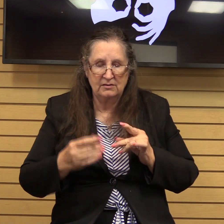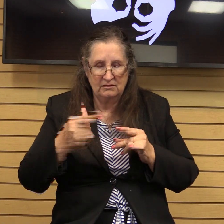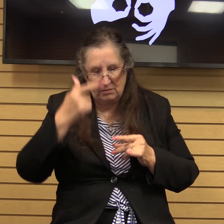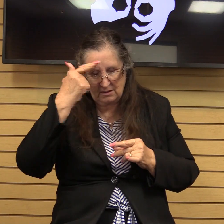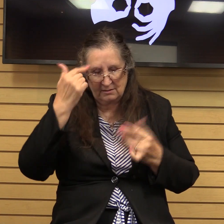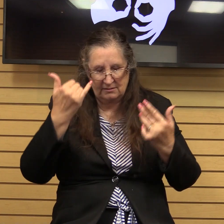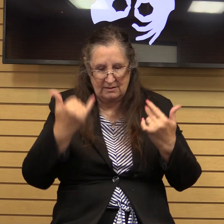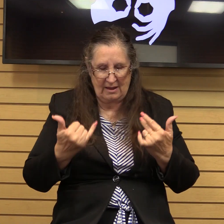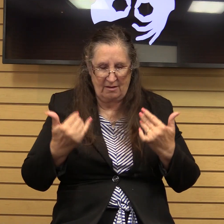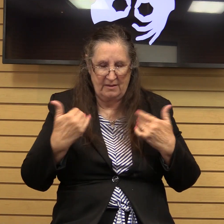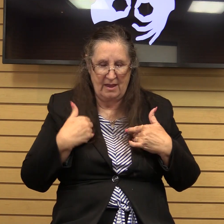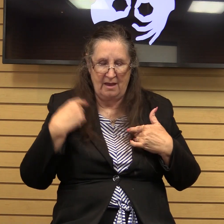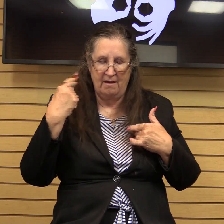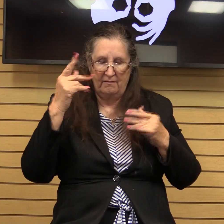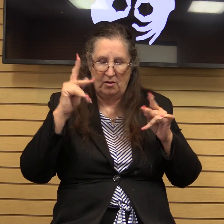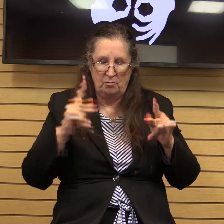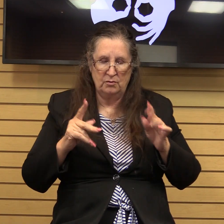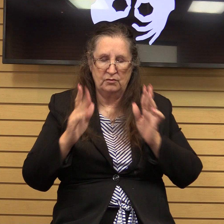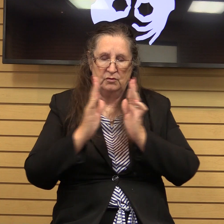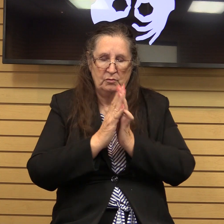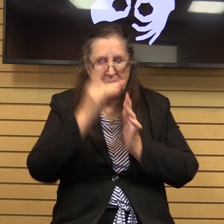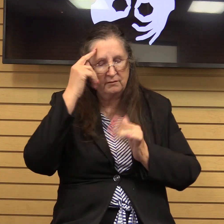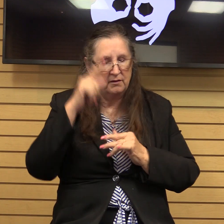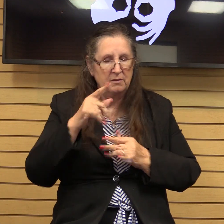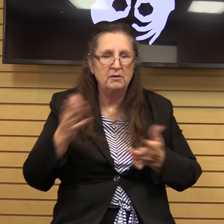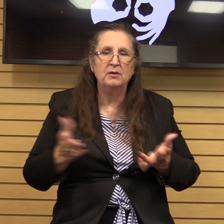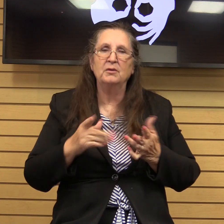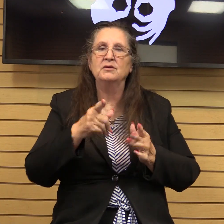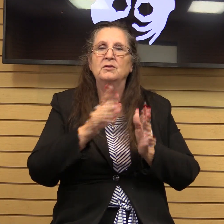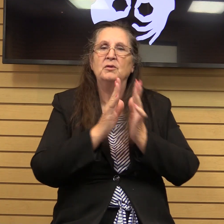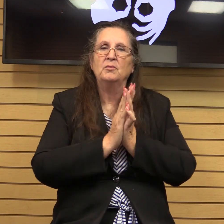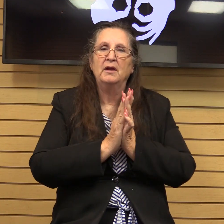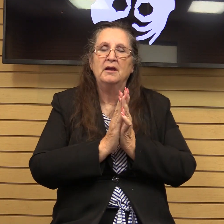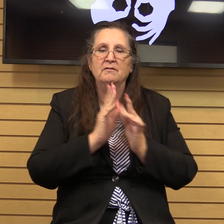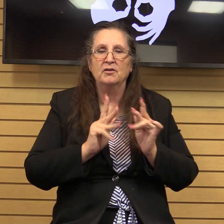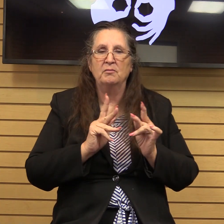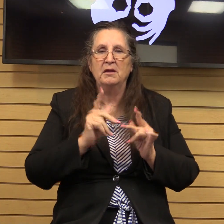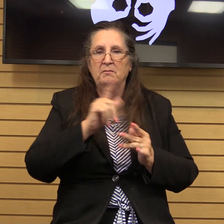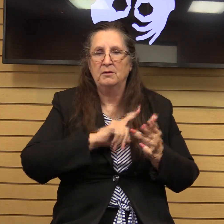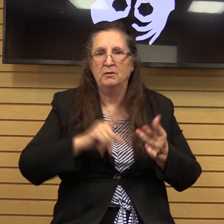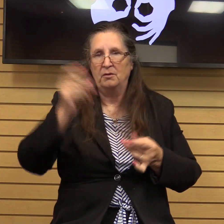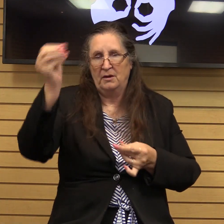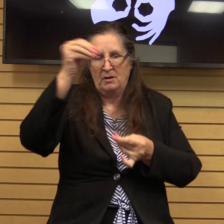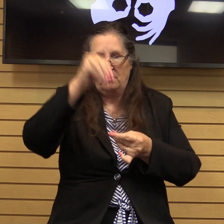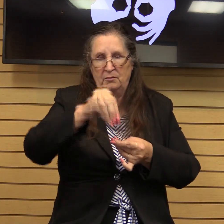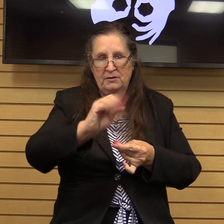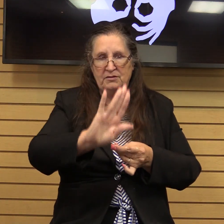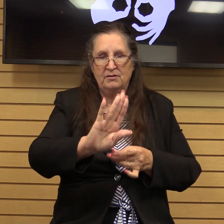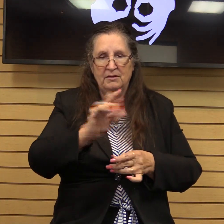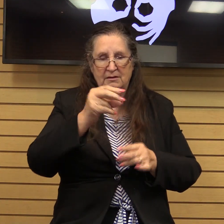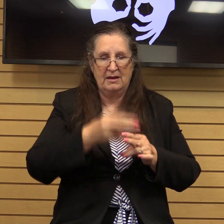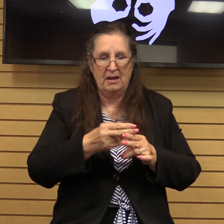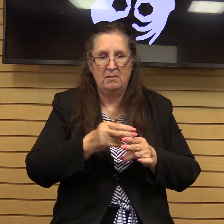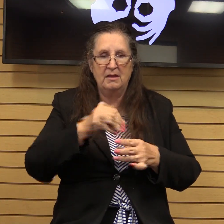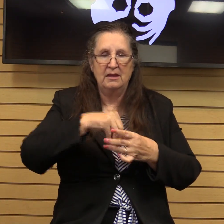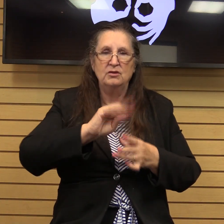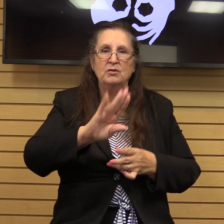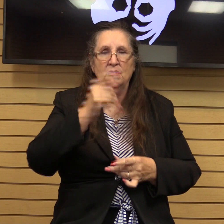have somebody praying for them and encouraging you to pray for those who the Lord drops their name into your thoughts today let's